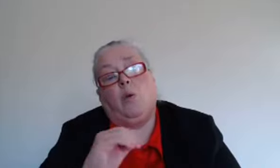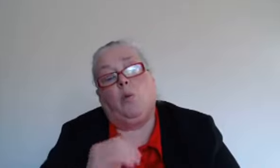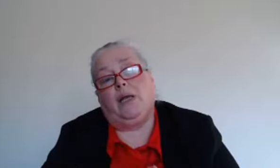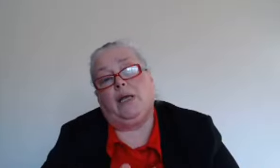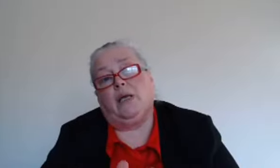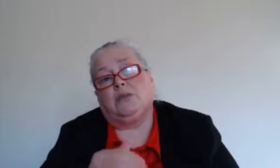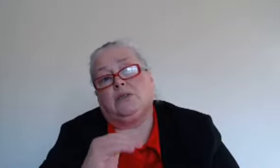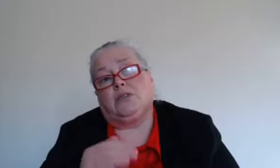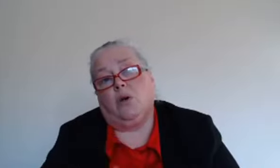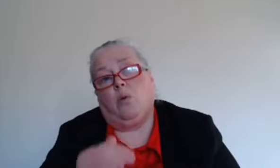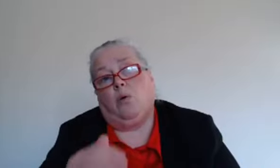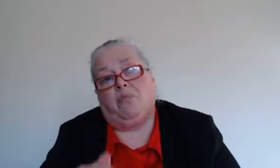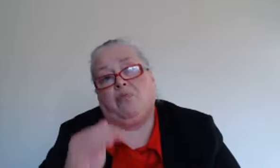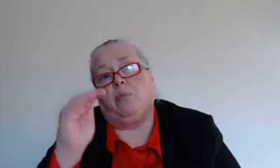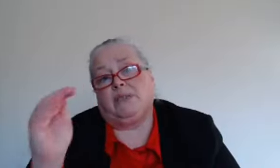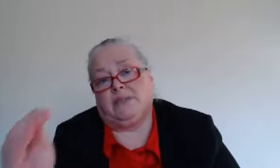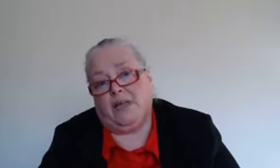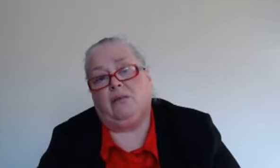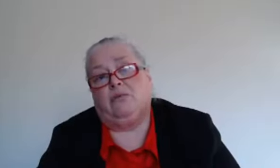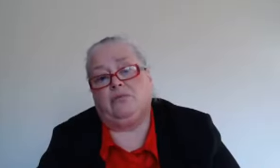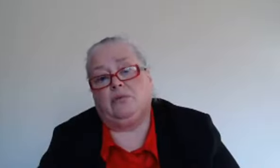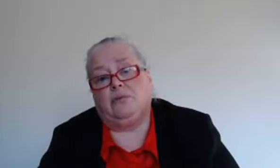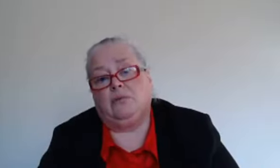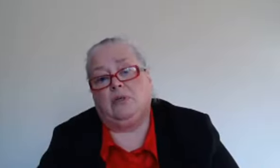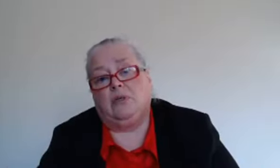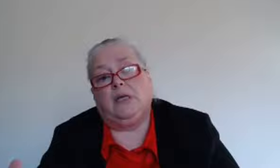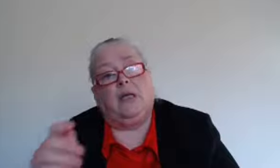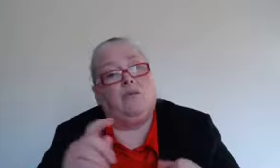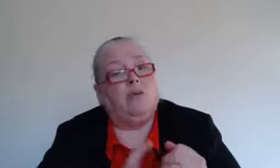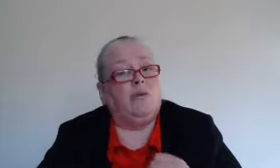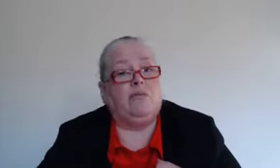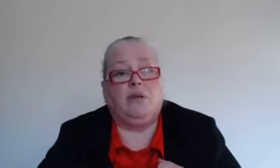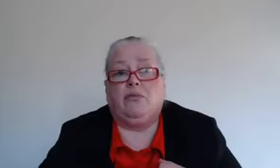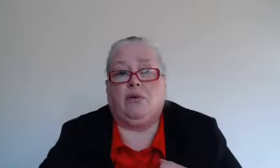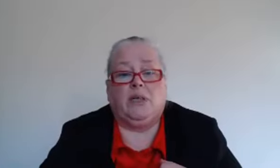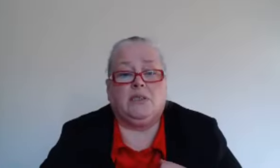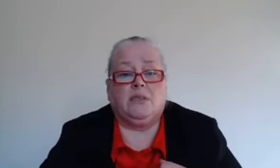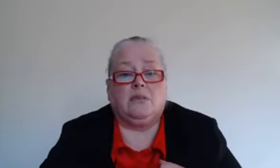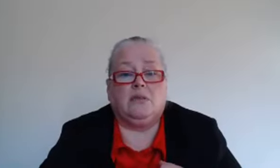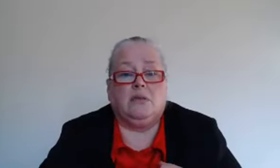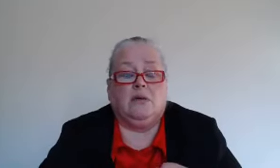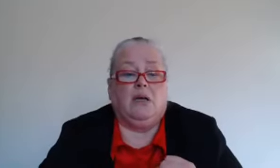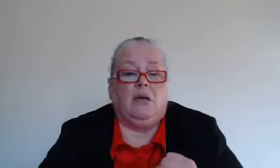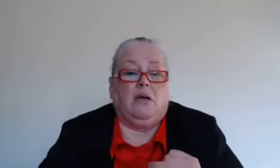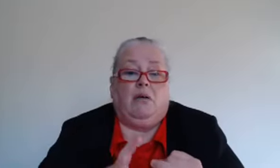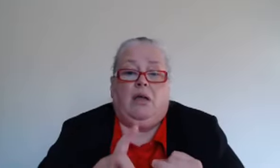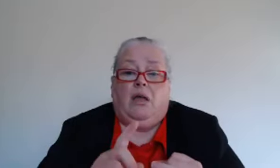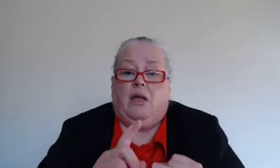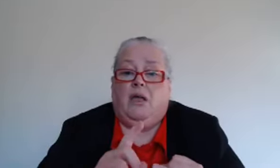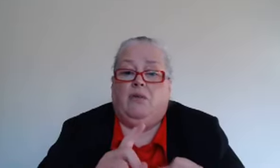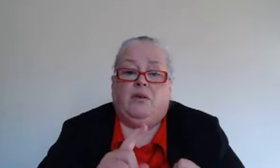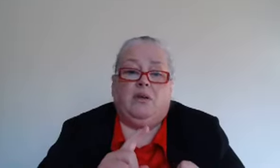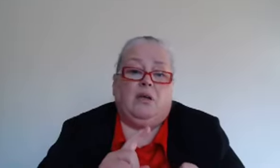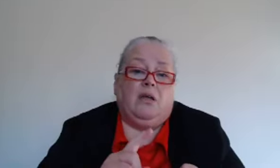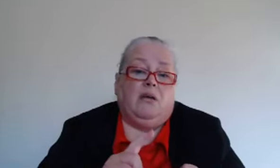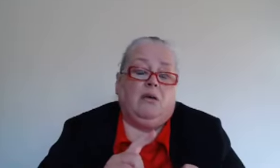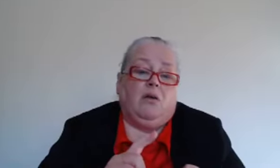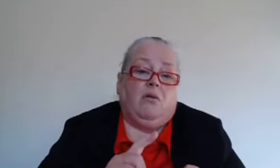I willing to show up for myself even if I feel afraid even you know